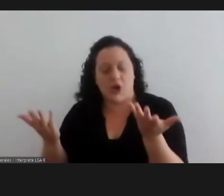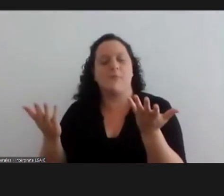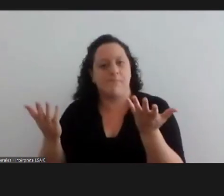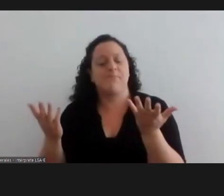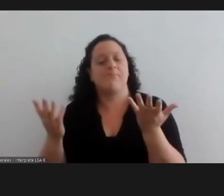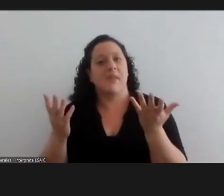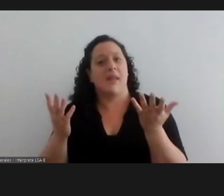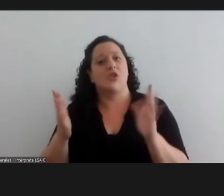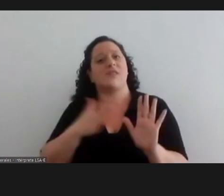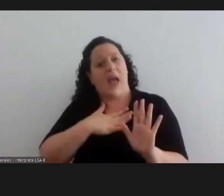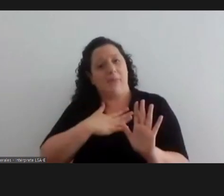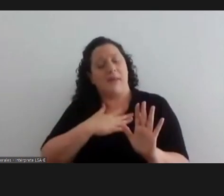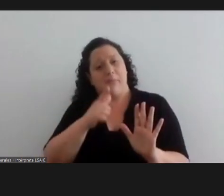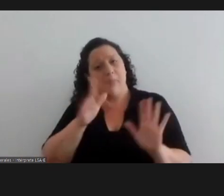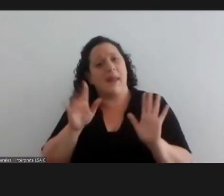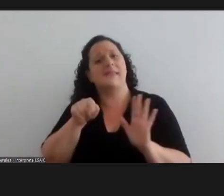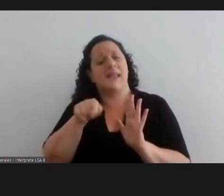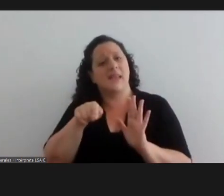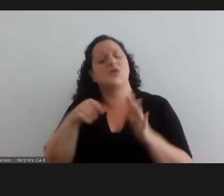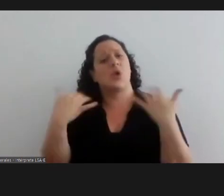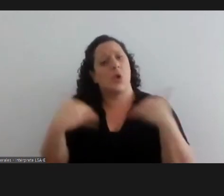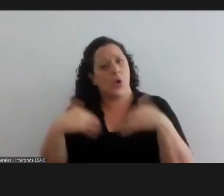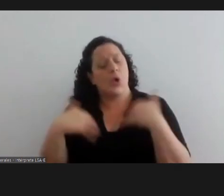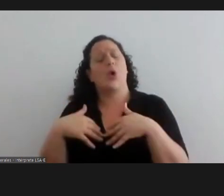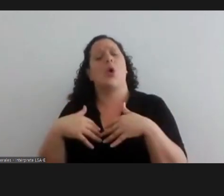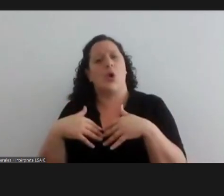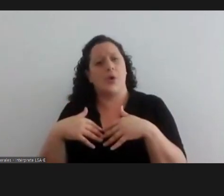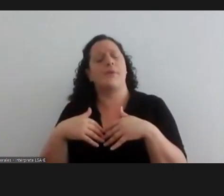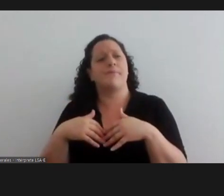mother that's her story but i believe that